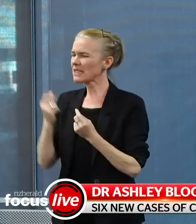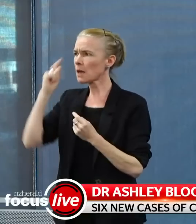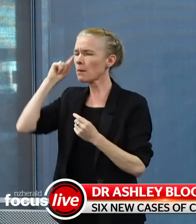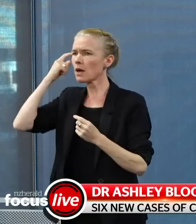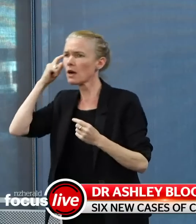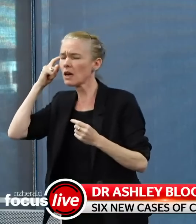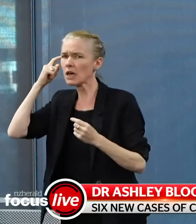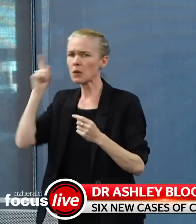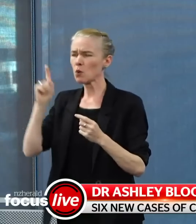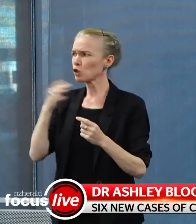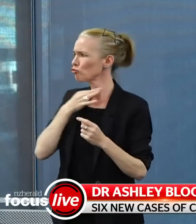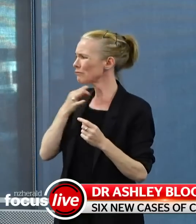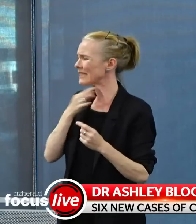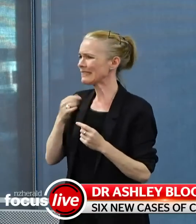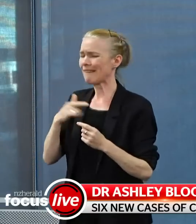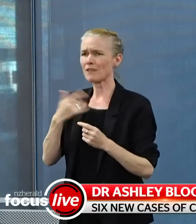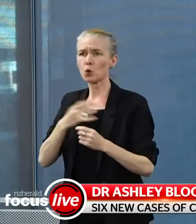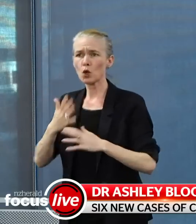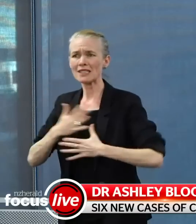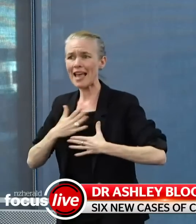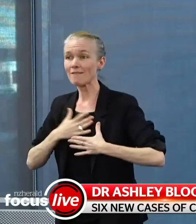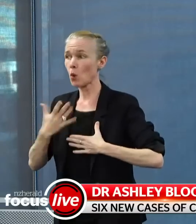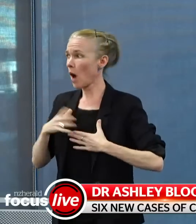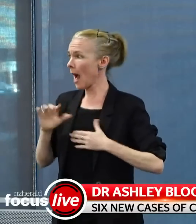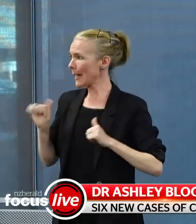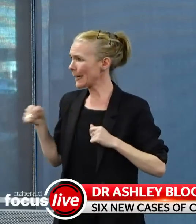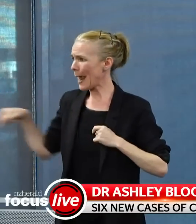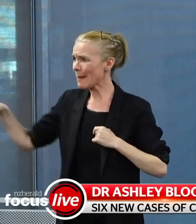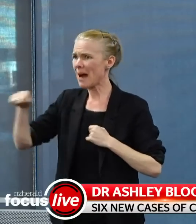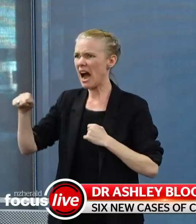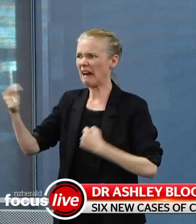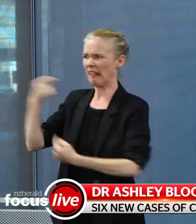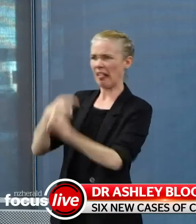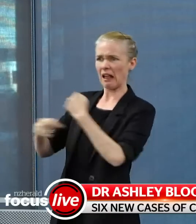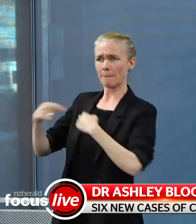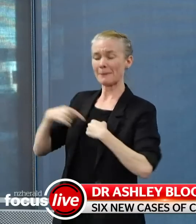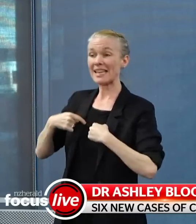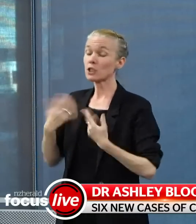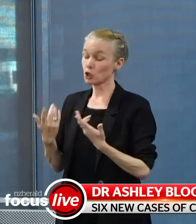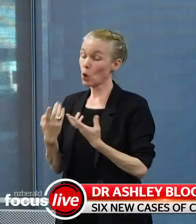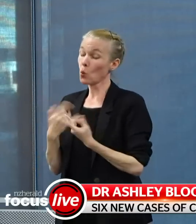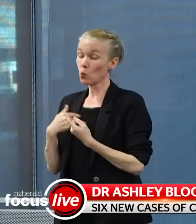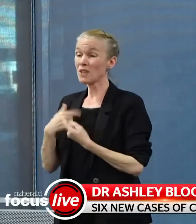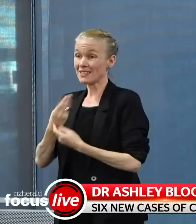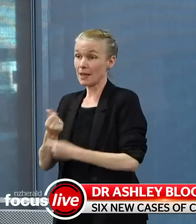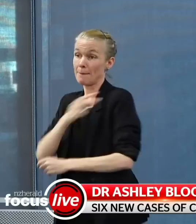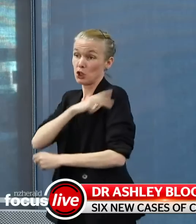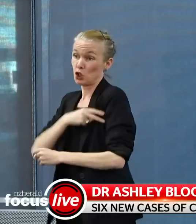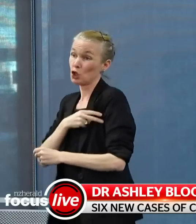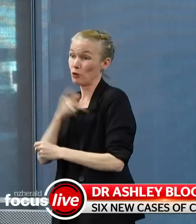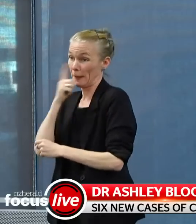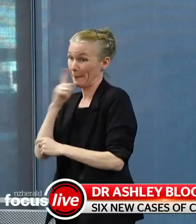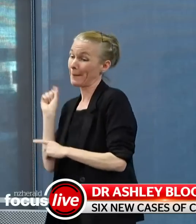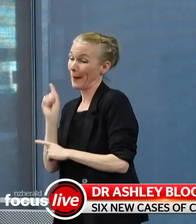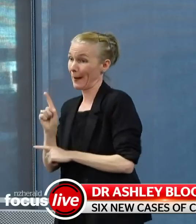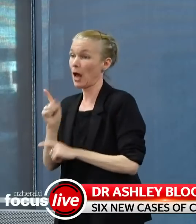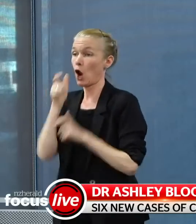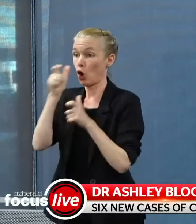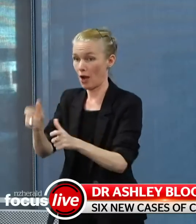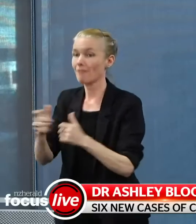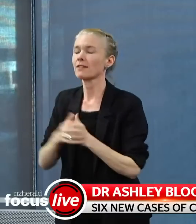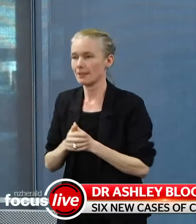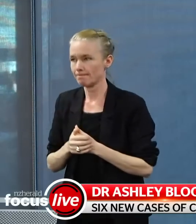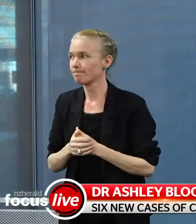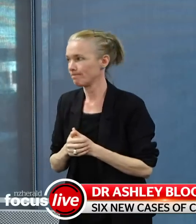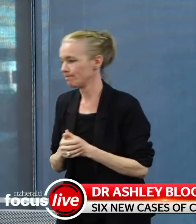you know, verbally or physically abused, so we have, um, offered and in a couple of cases provided security. Perhaps a couple more, two or three more How much of